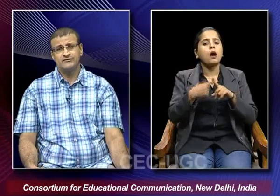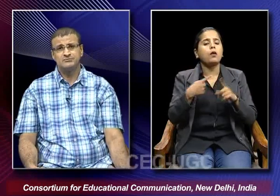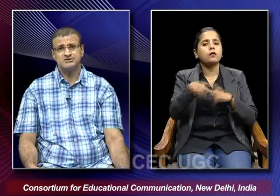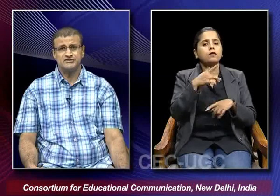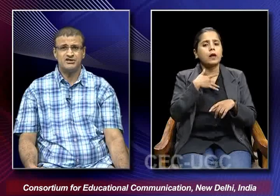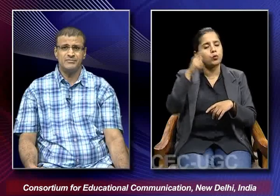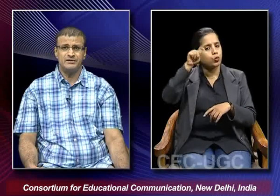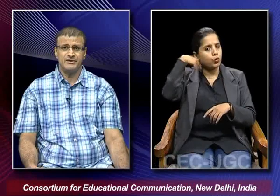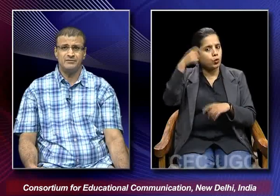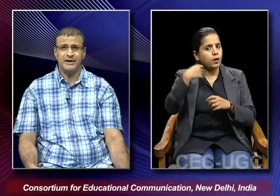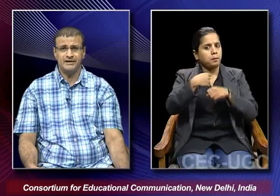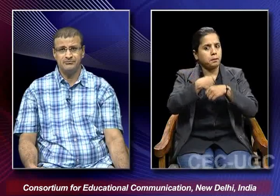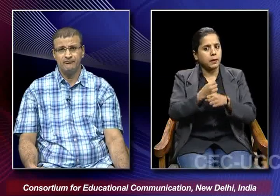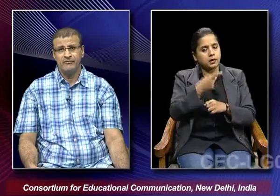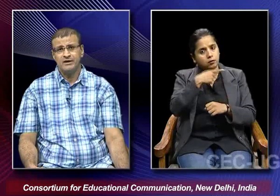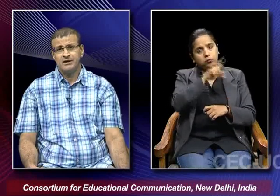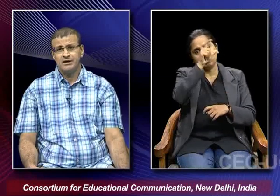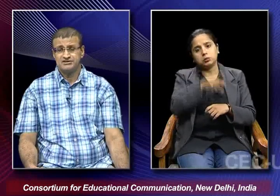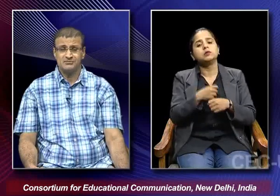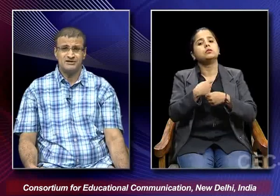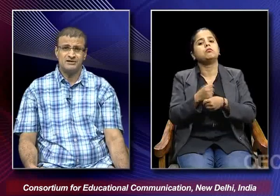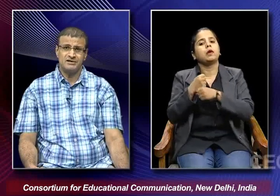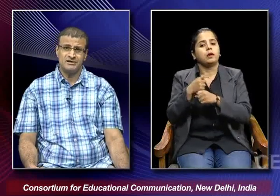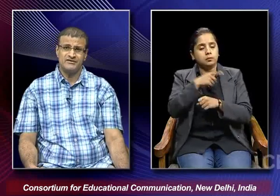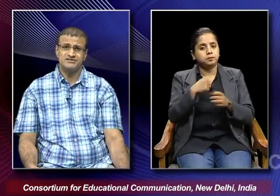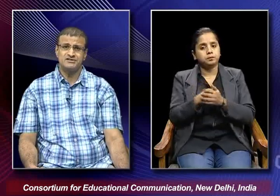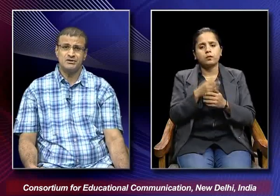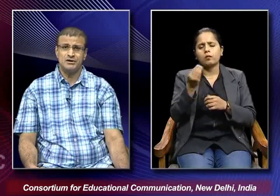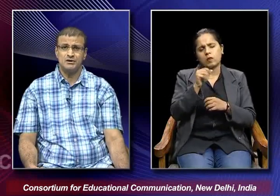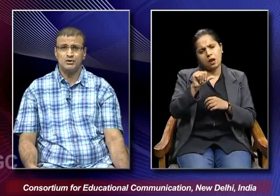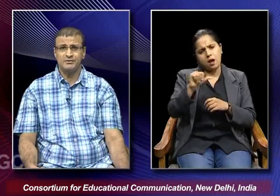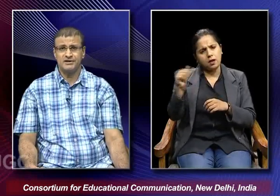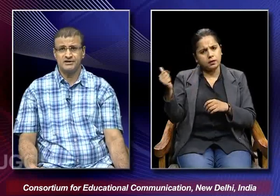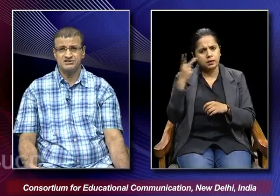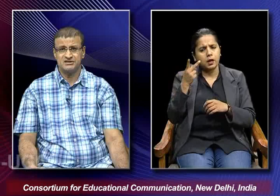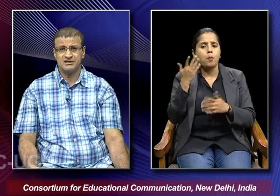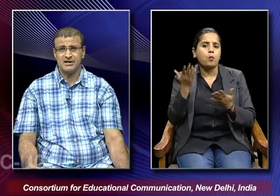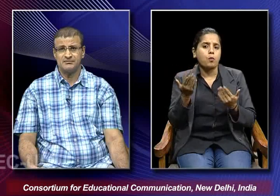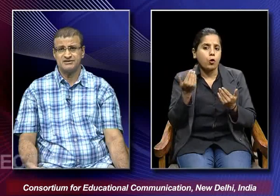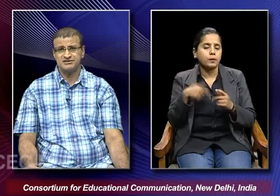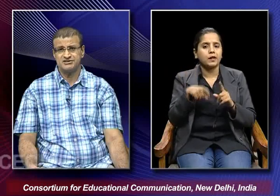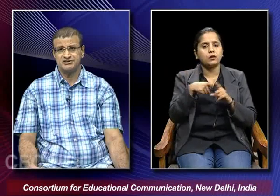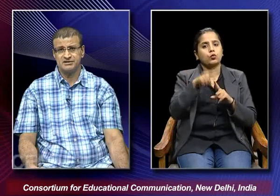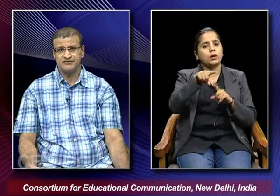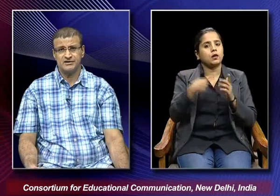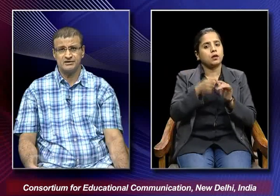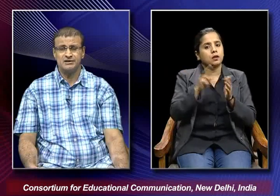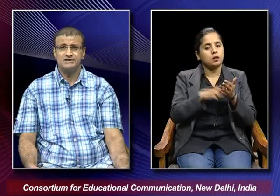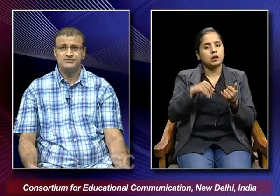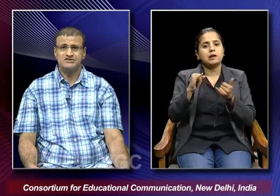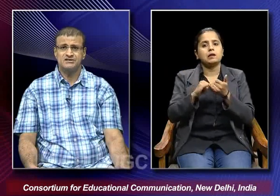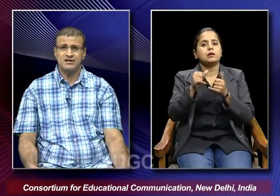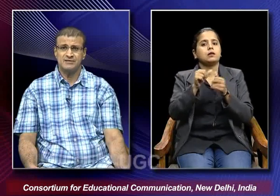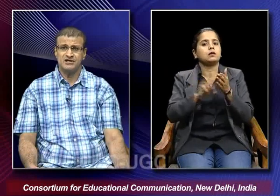films which have been made by him some other references could be kirin shantaram and sanjeet nirvikar